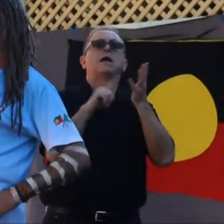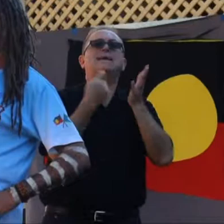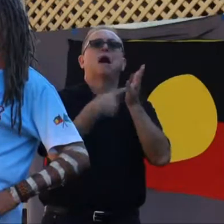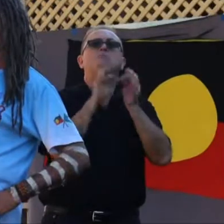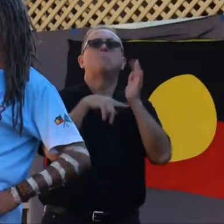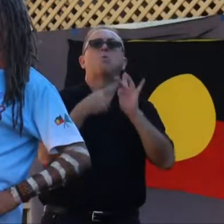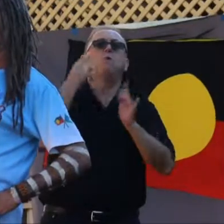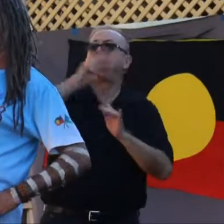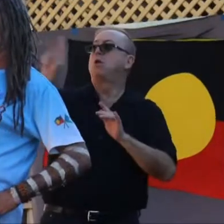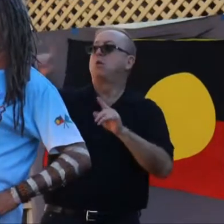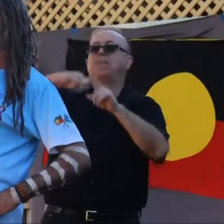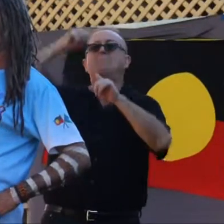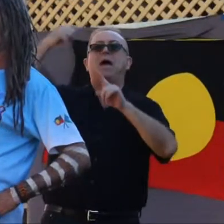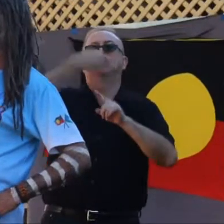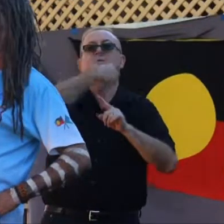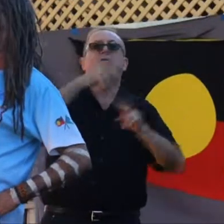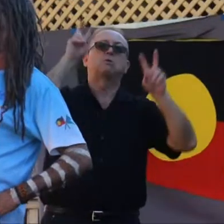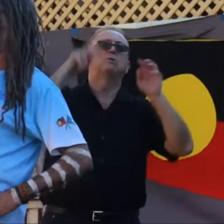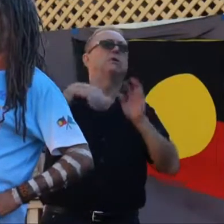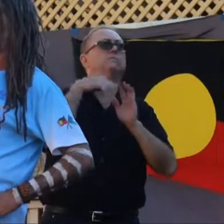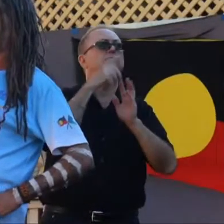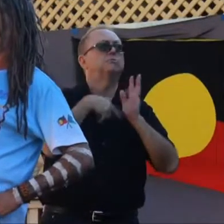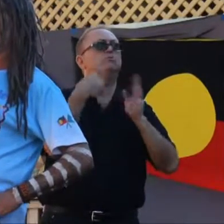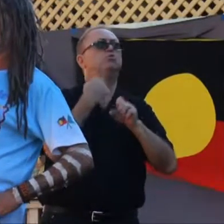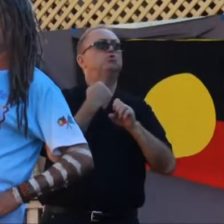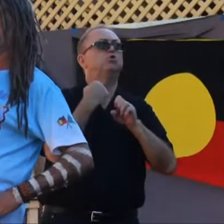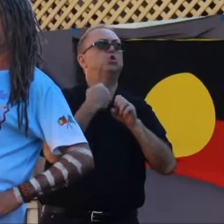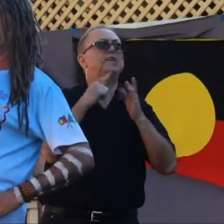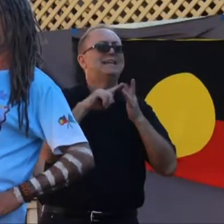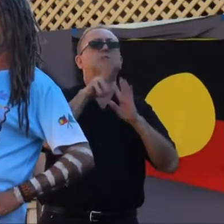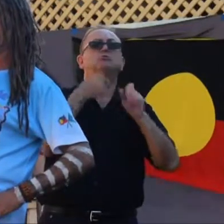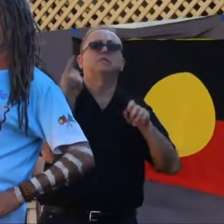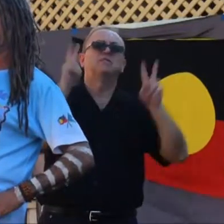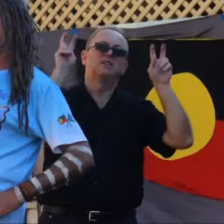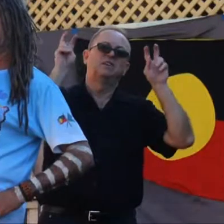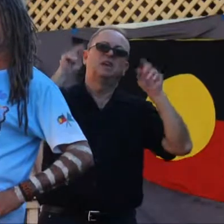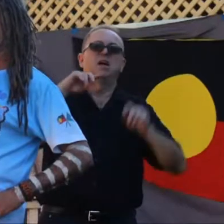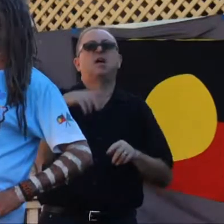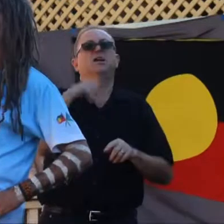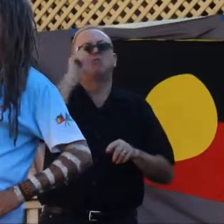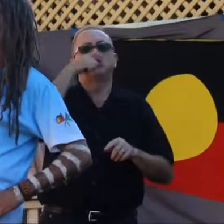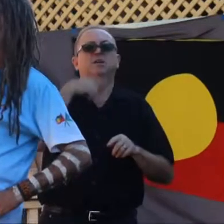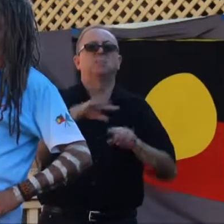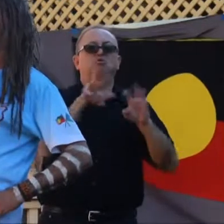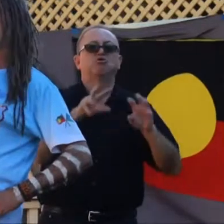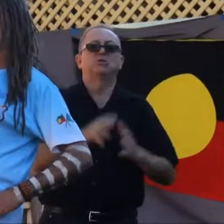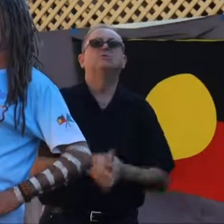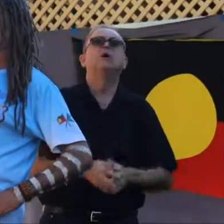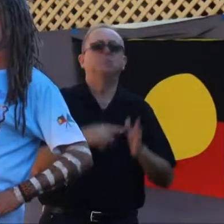mountain, they call that mountain the Jugi Jugi, Yoay. It's a bush turkey too, when they look at it. So, we all get our stories, which